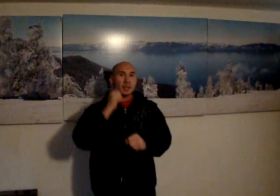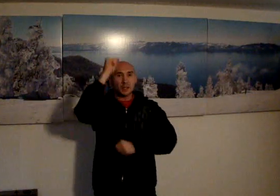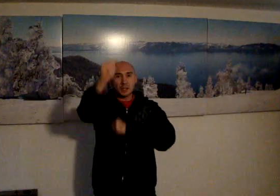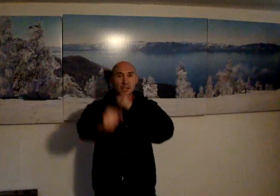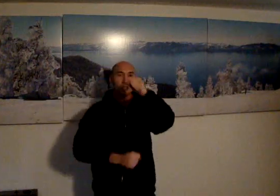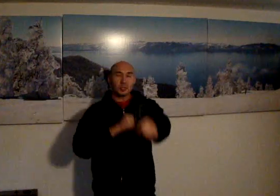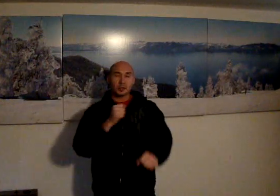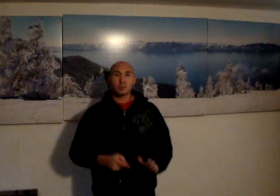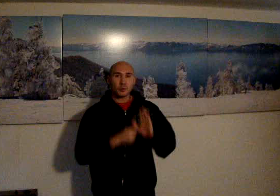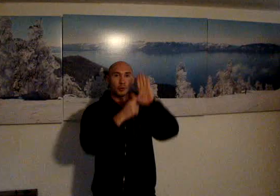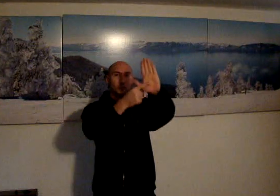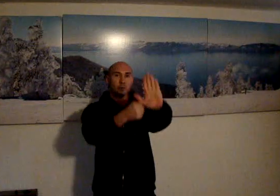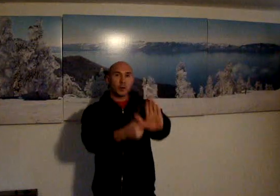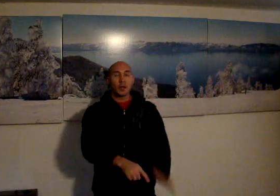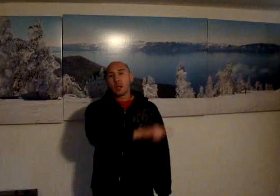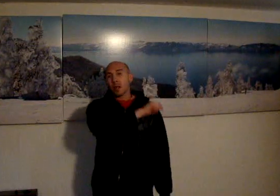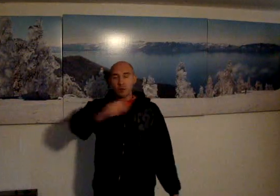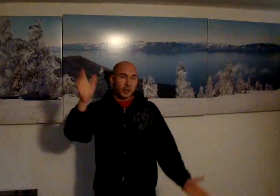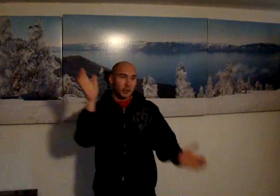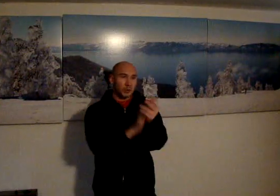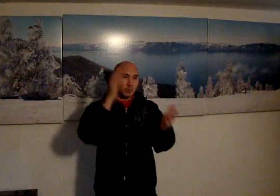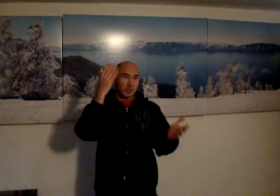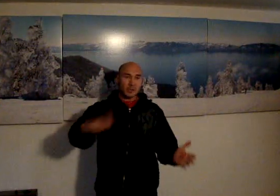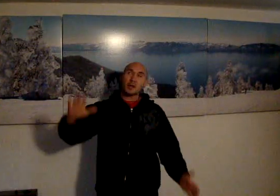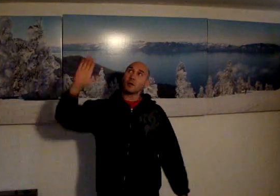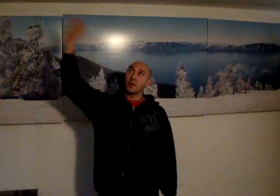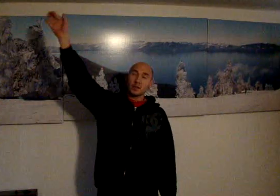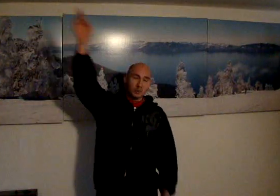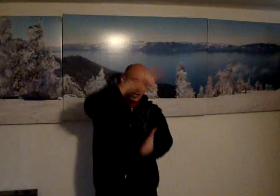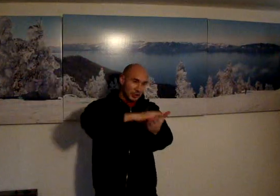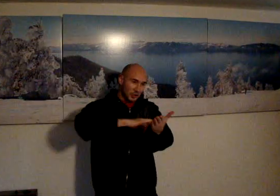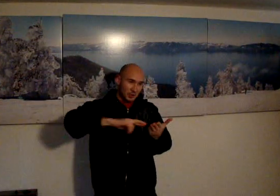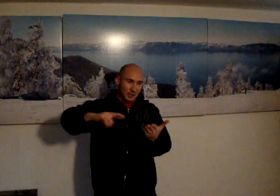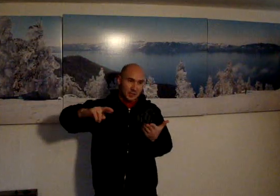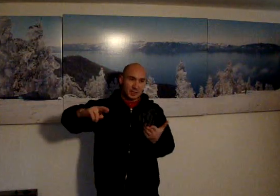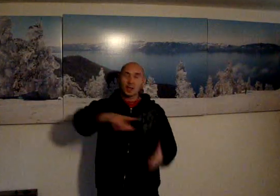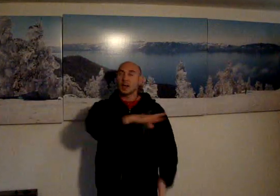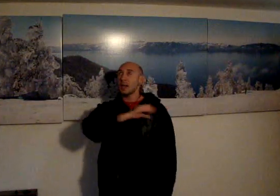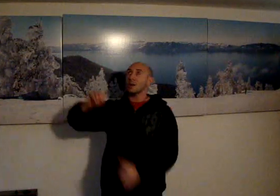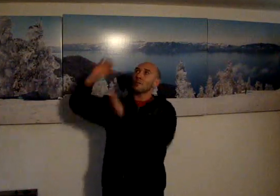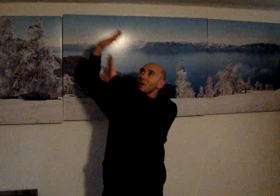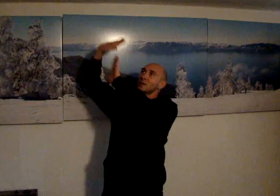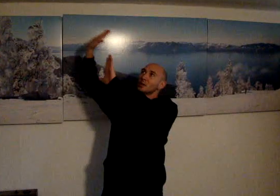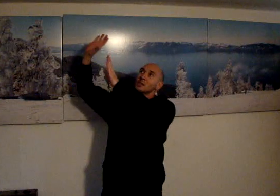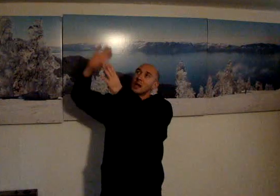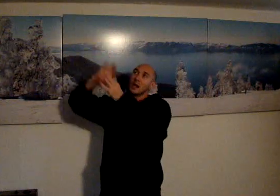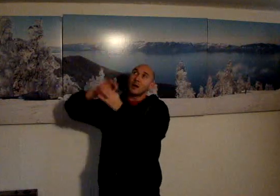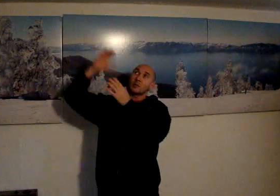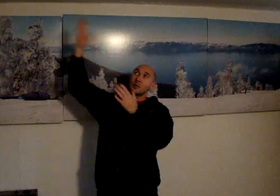the nations prove the glories of his righteousness and wonders of